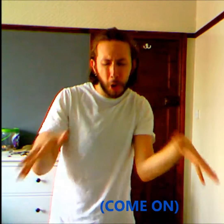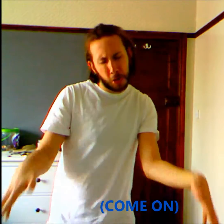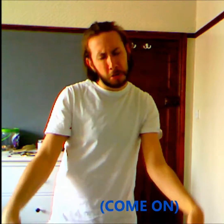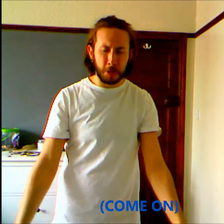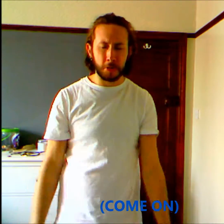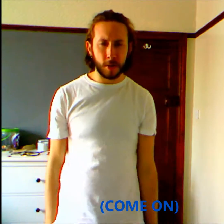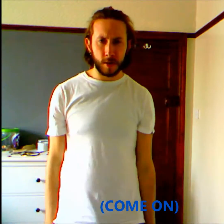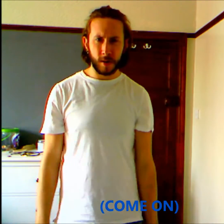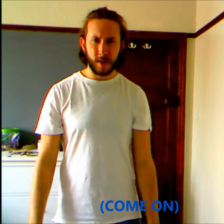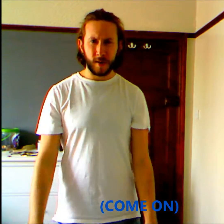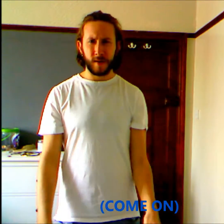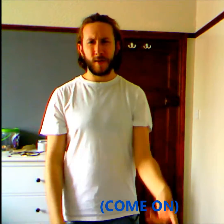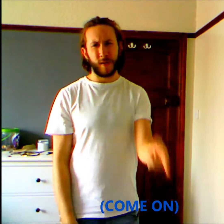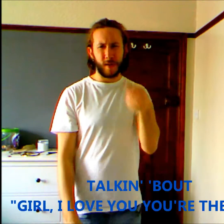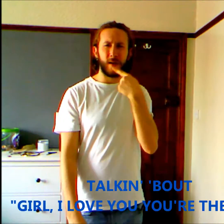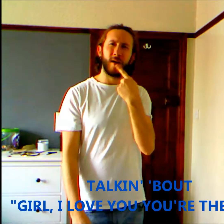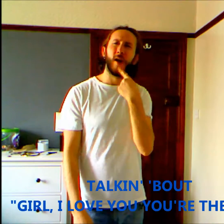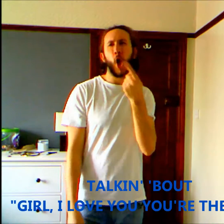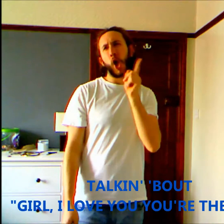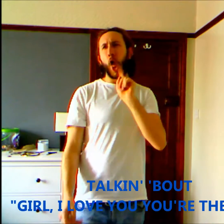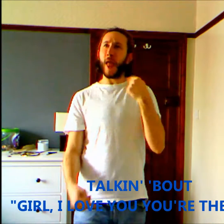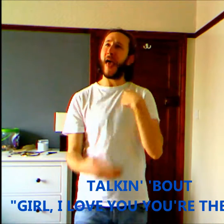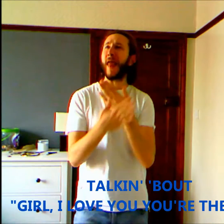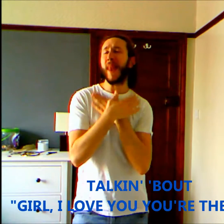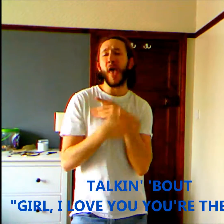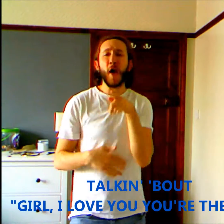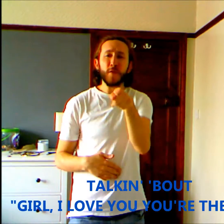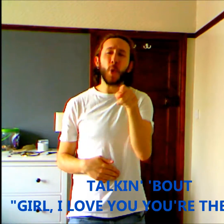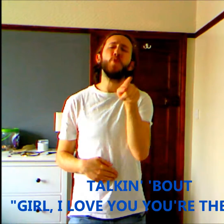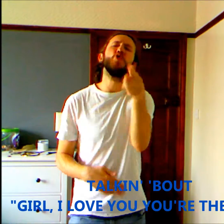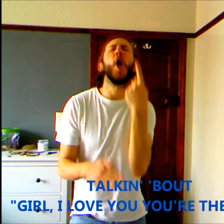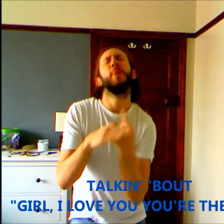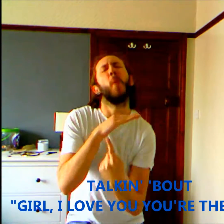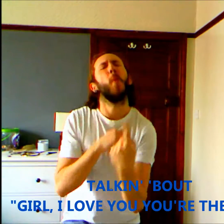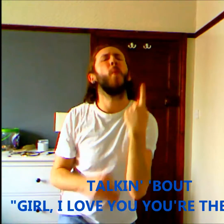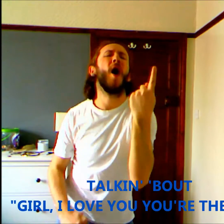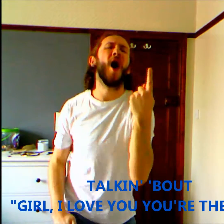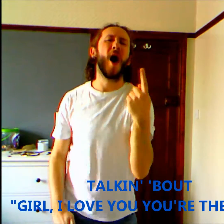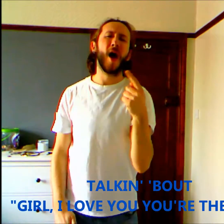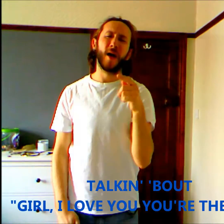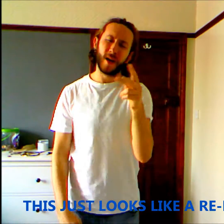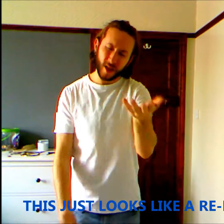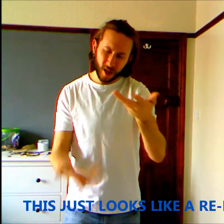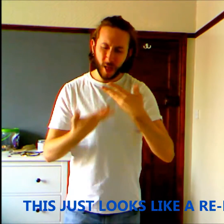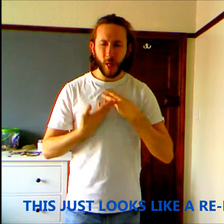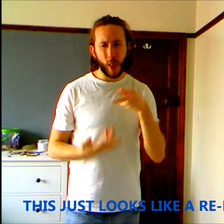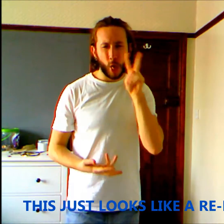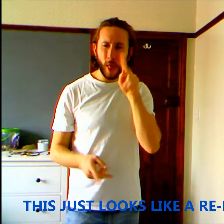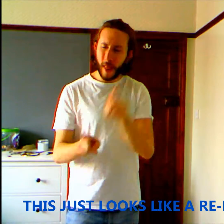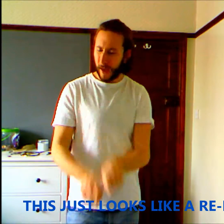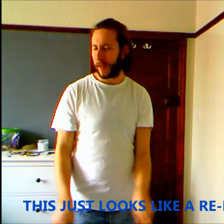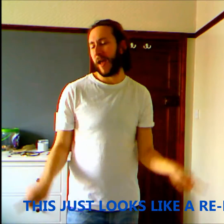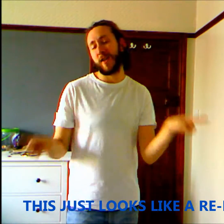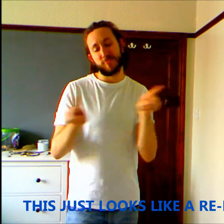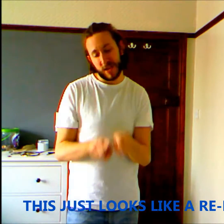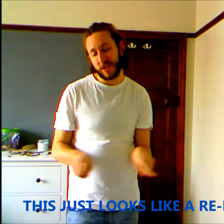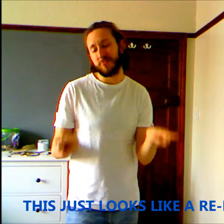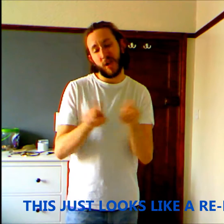Oh, how about a yeah, yeah, yeah. This just looks like a refund,